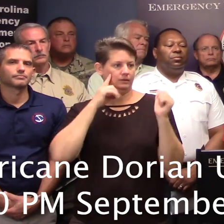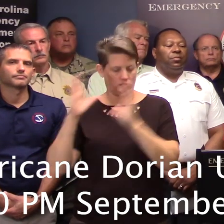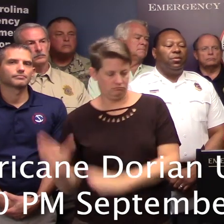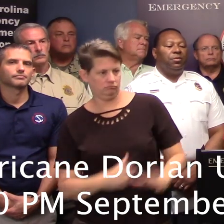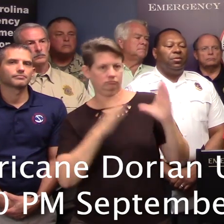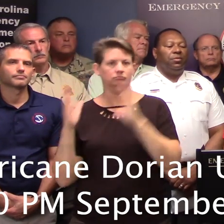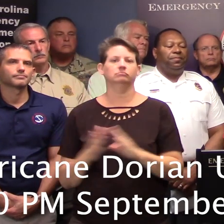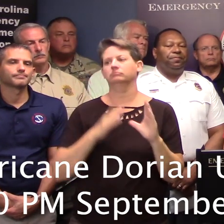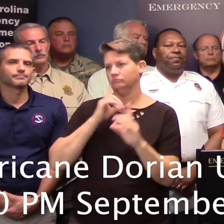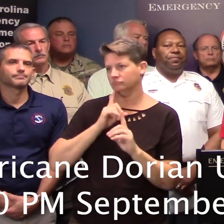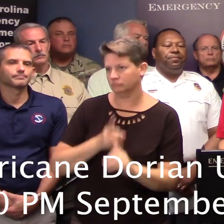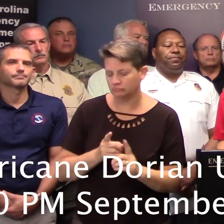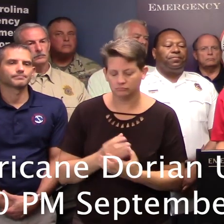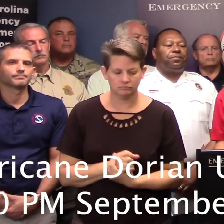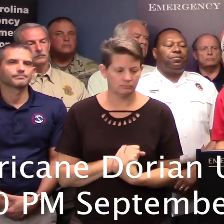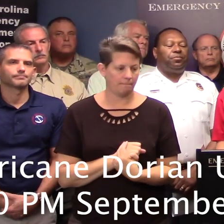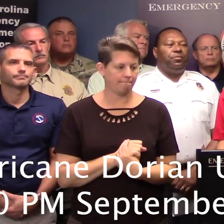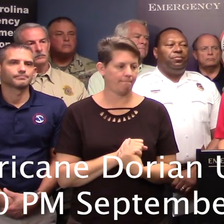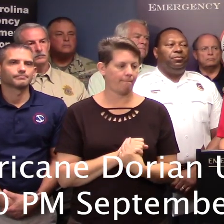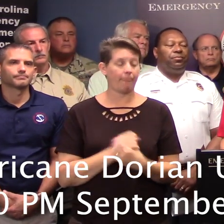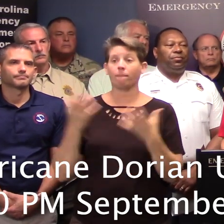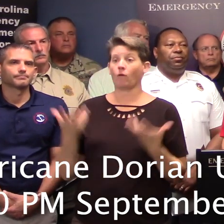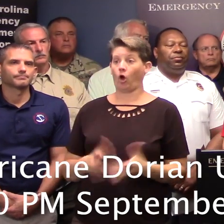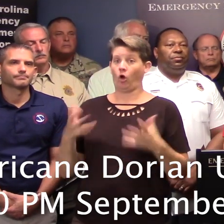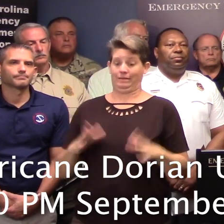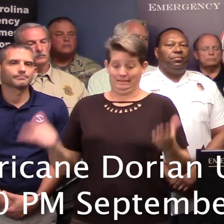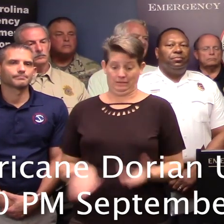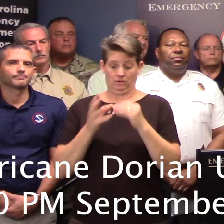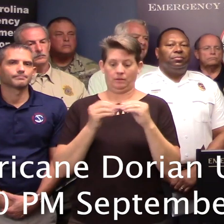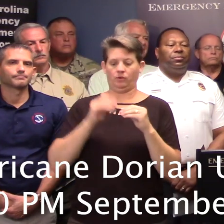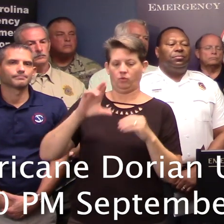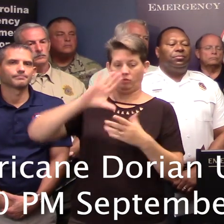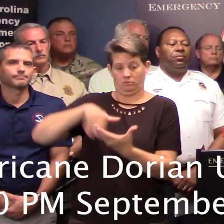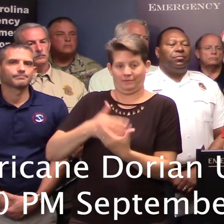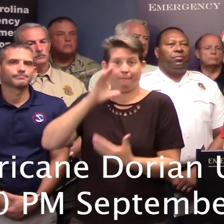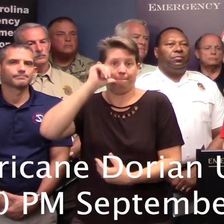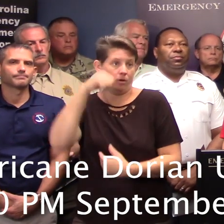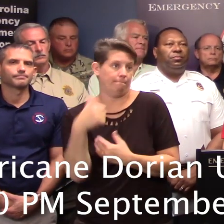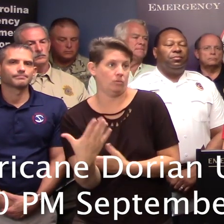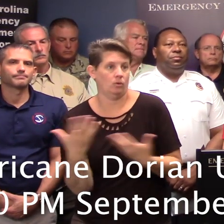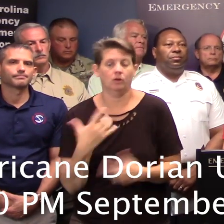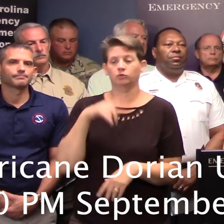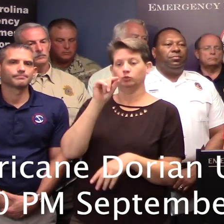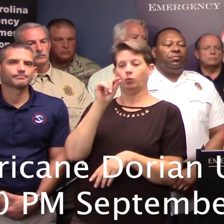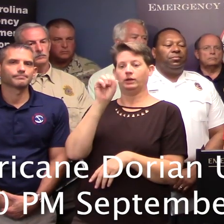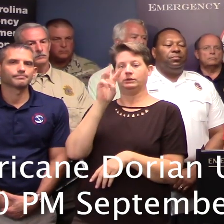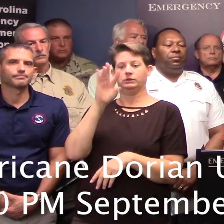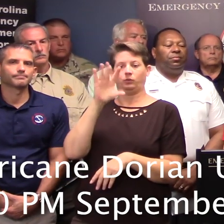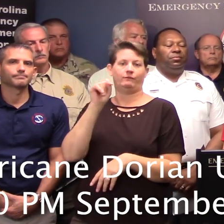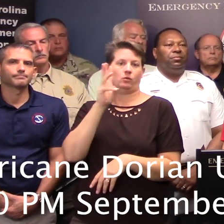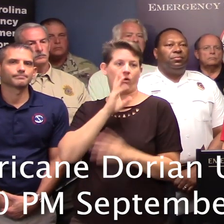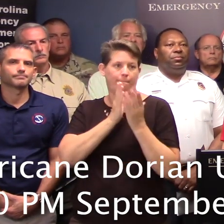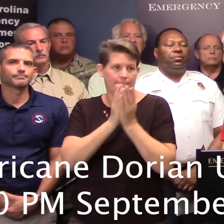planning. Already, we have here or coming to Columbia by tomorrow morning, 20 swift water boat teams